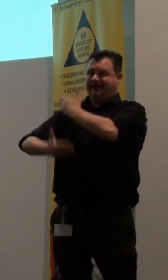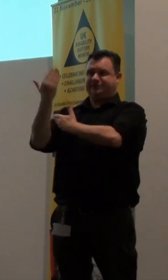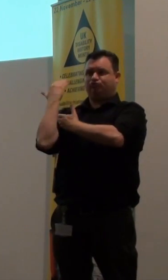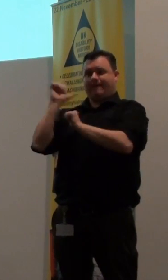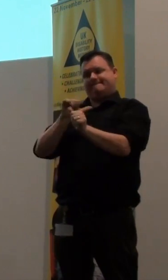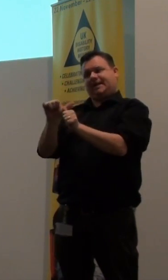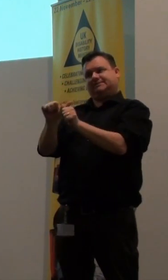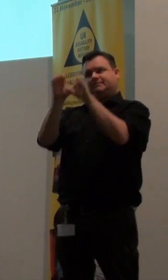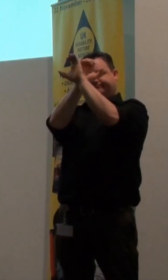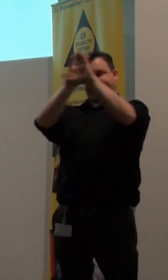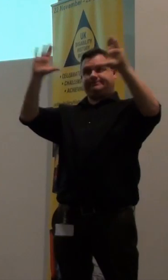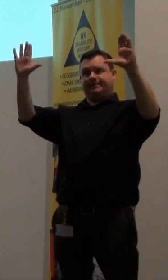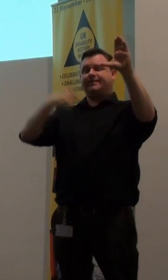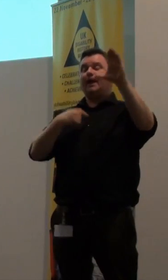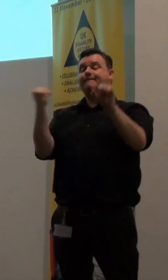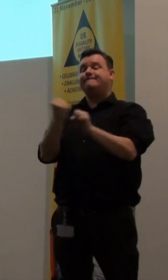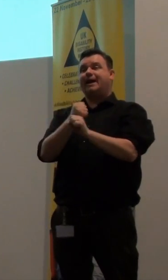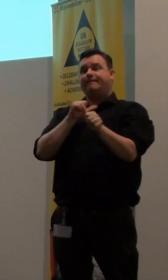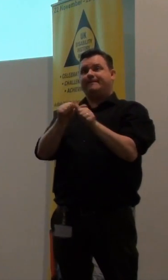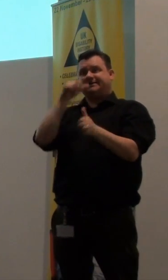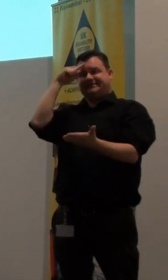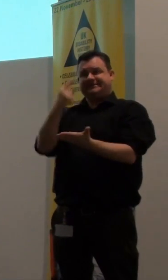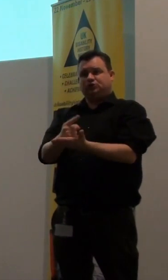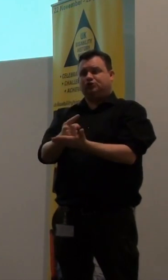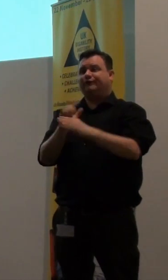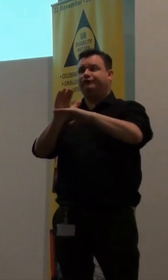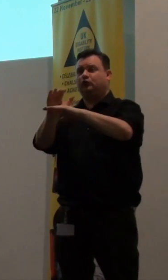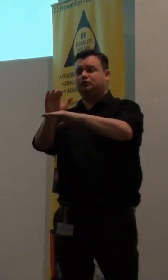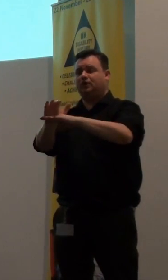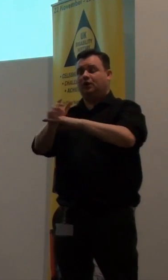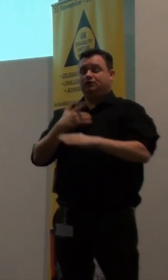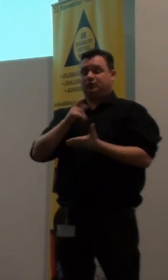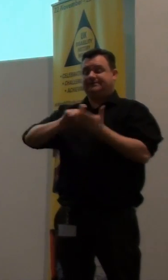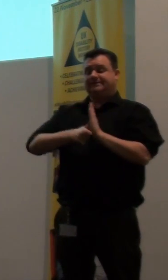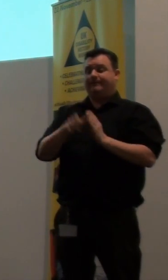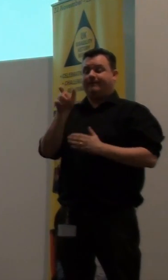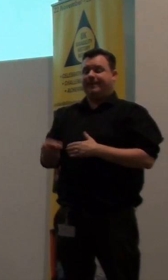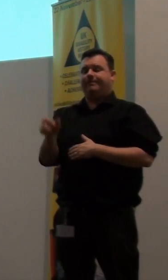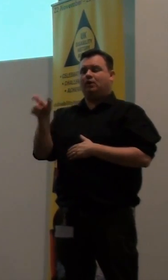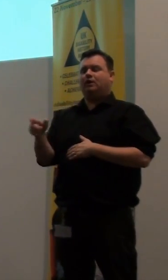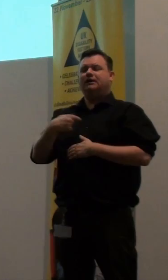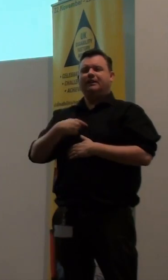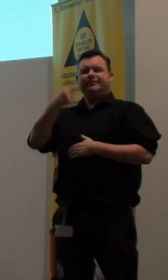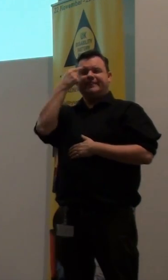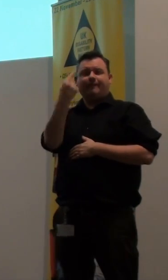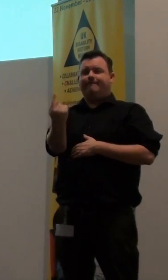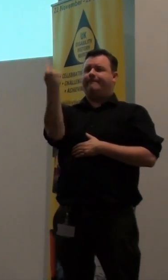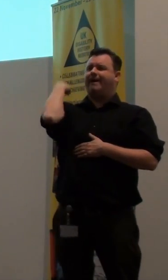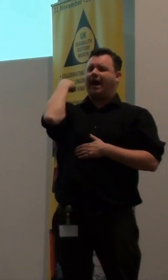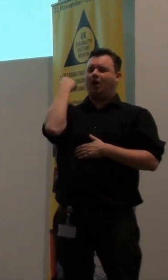are more informed to make better choices and decisions. So, on disabled people, let's go back to ancient Greece.